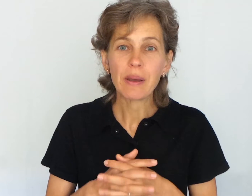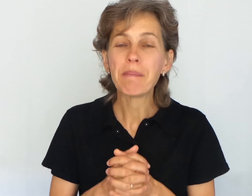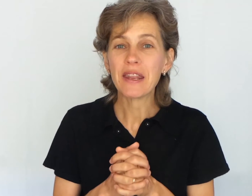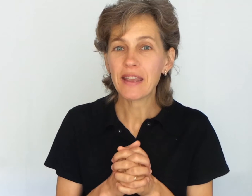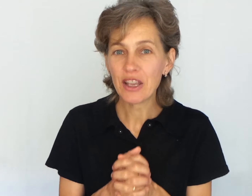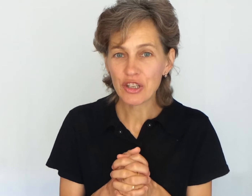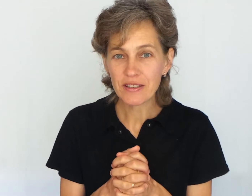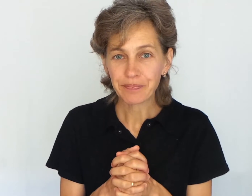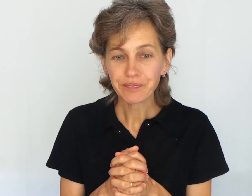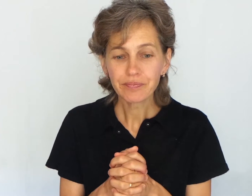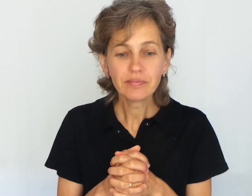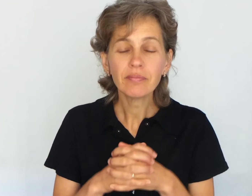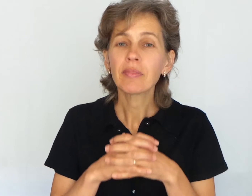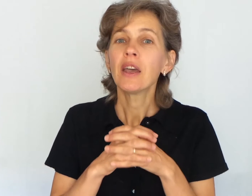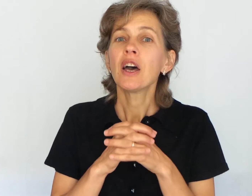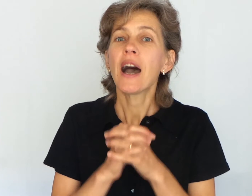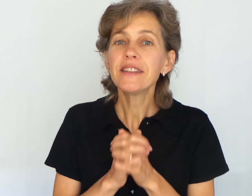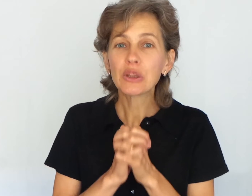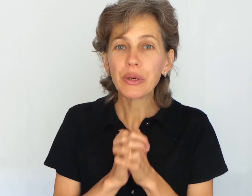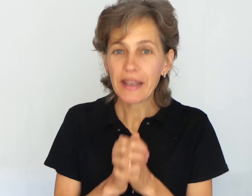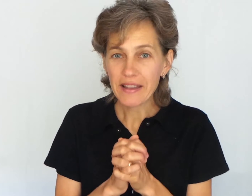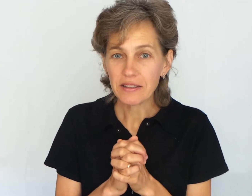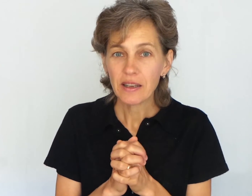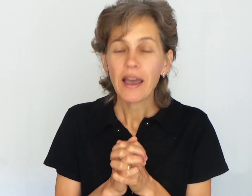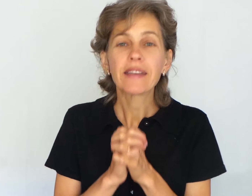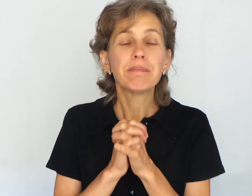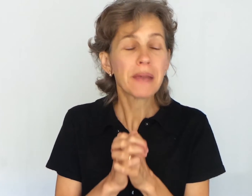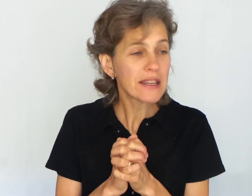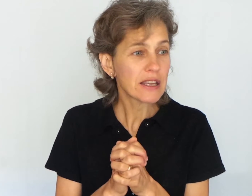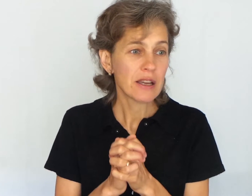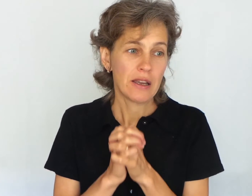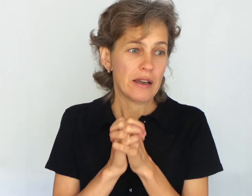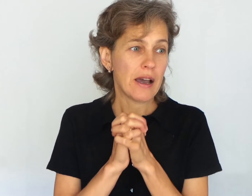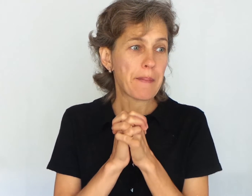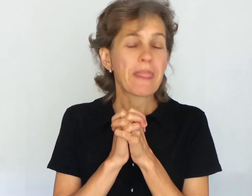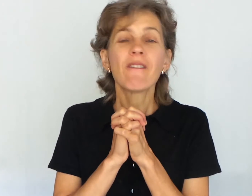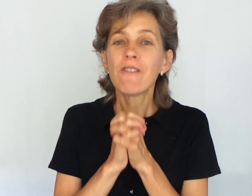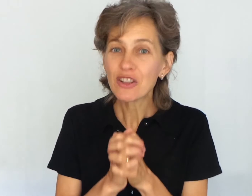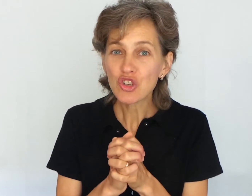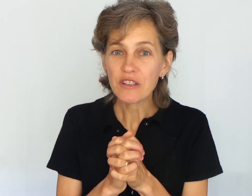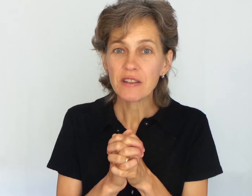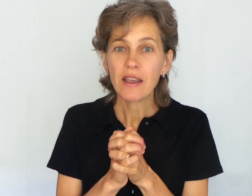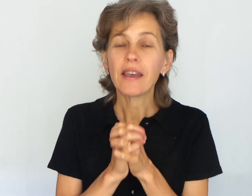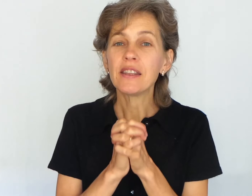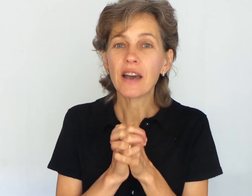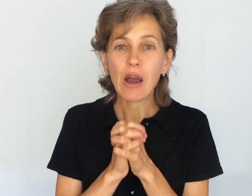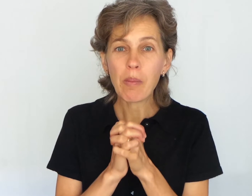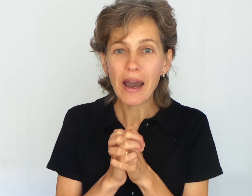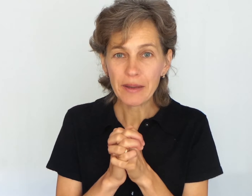medications. Hydrochloric acid has many functions in our body.